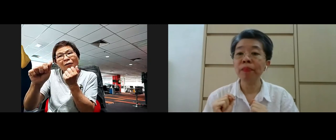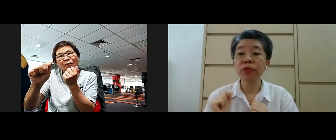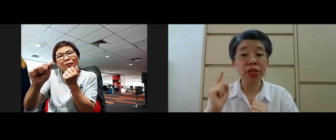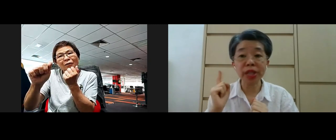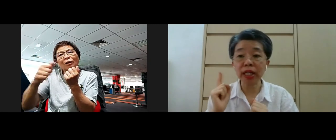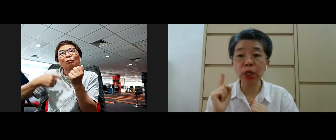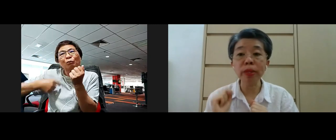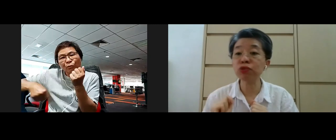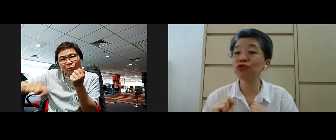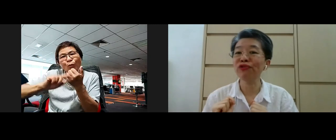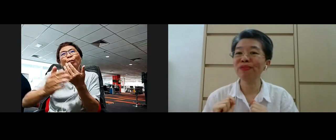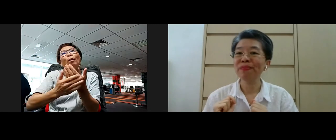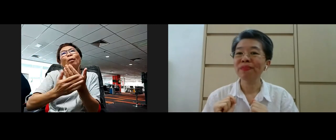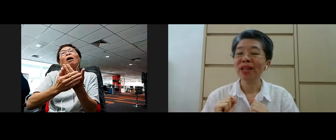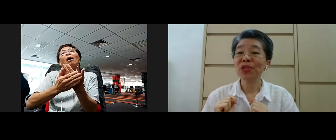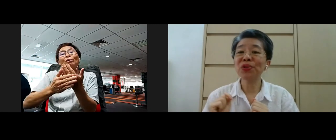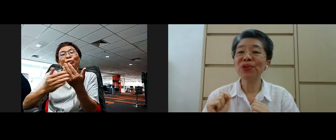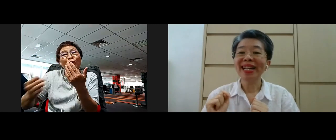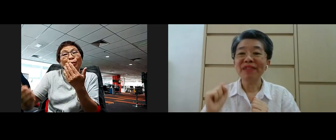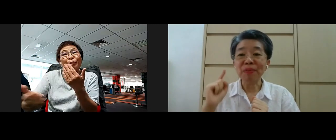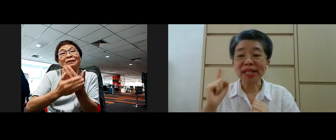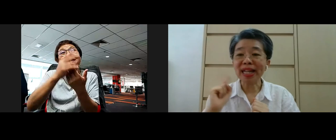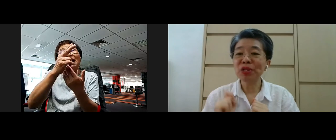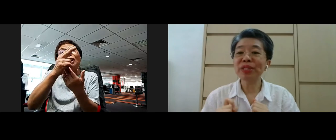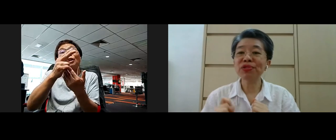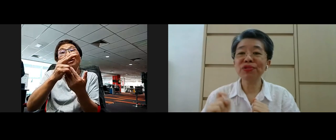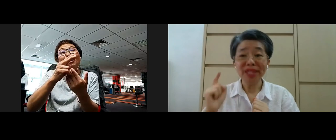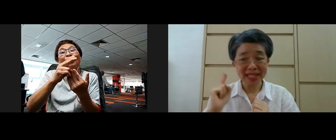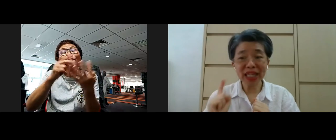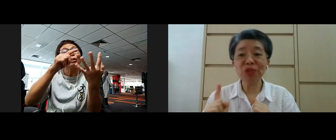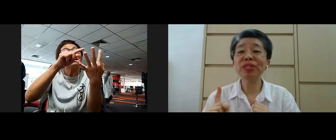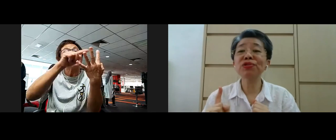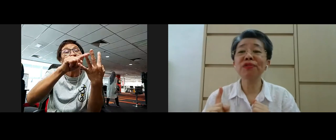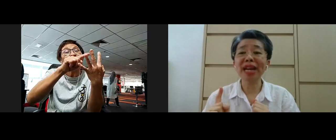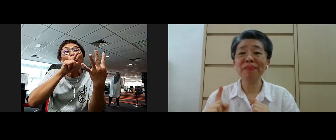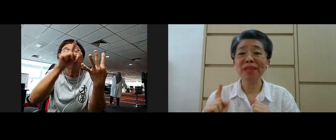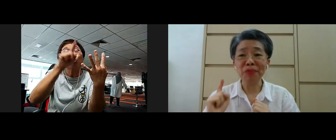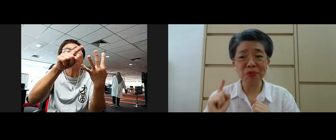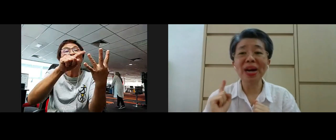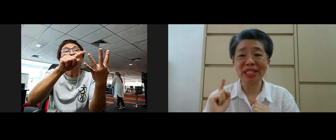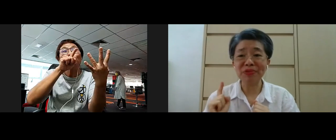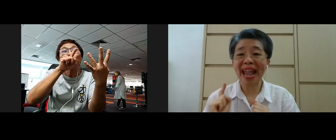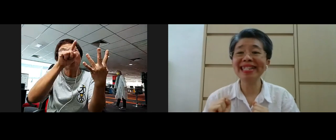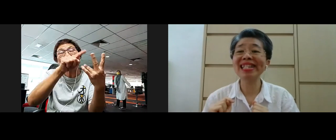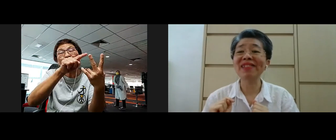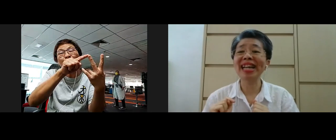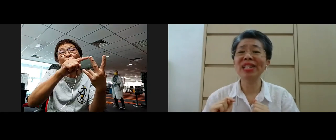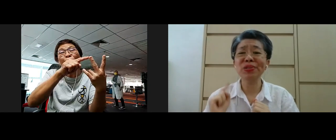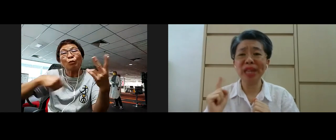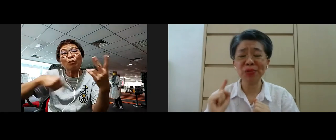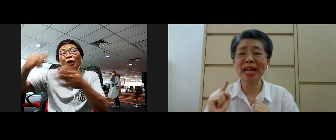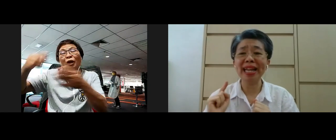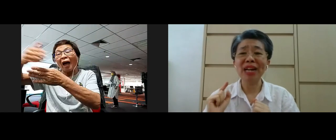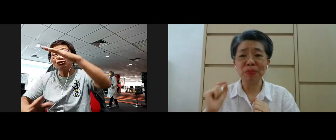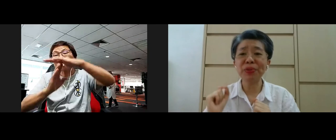go back to the second noble truth so from the second noble truth third noble truth right we want to end this right